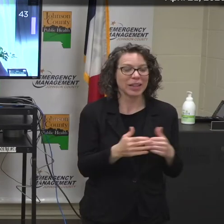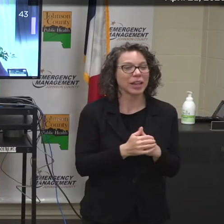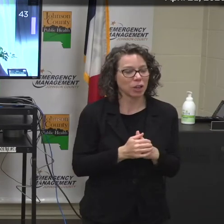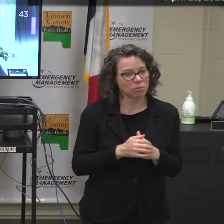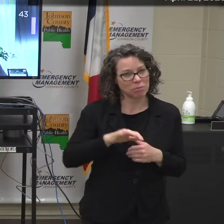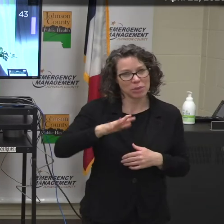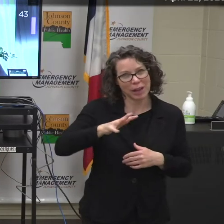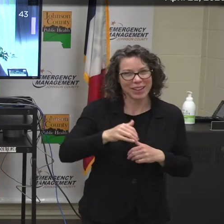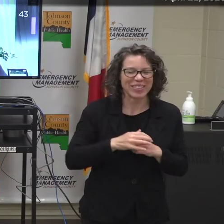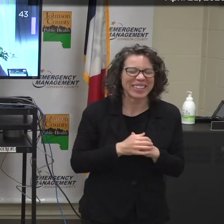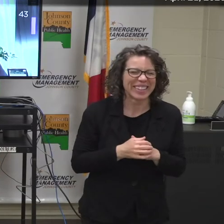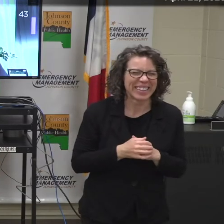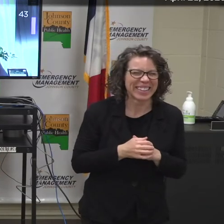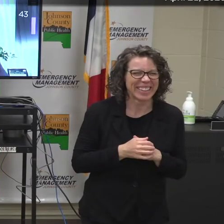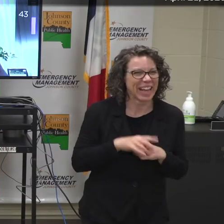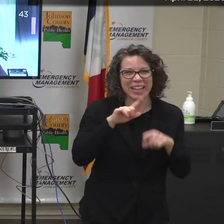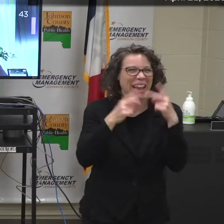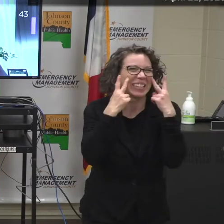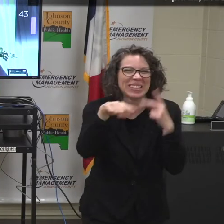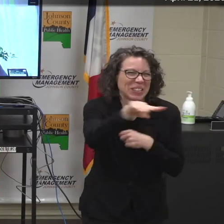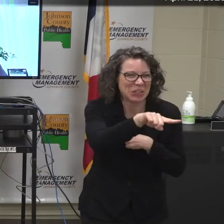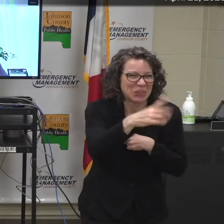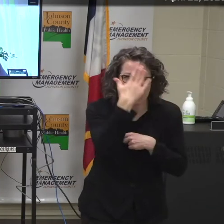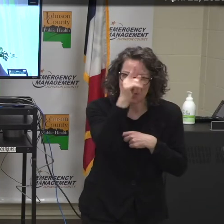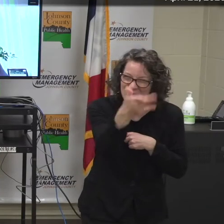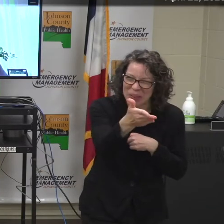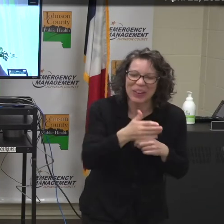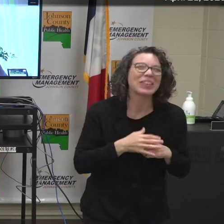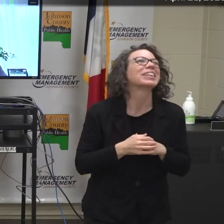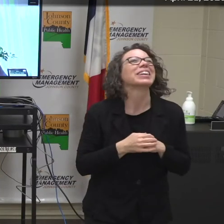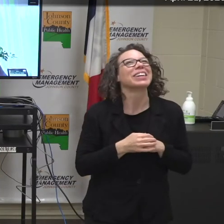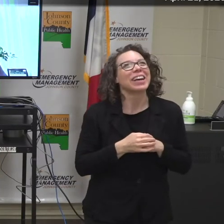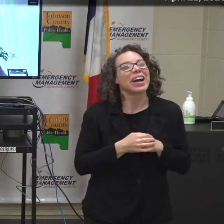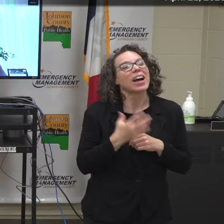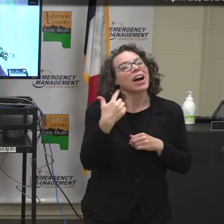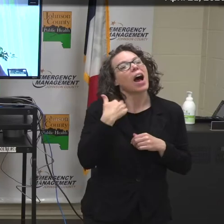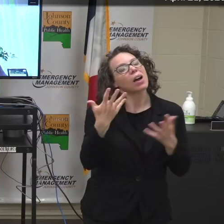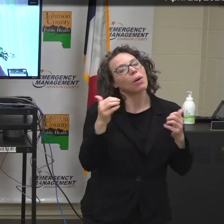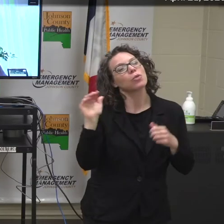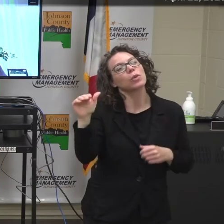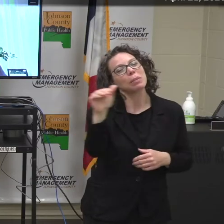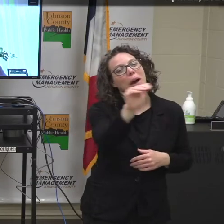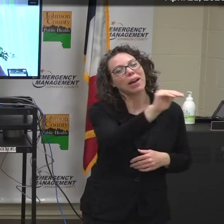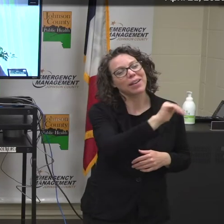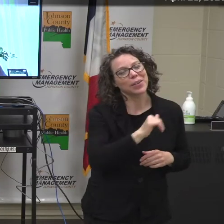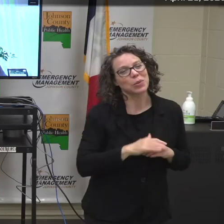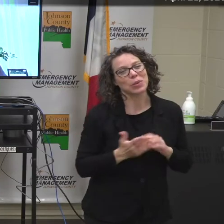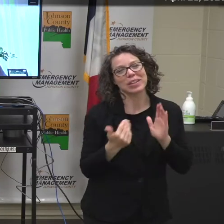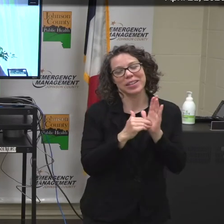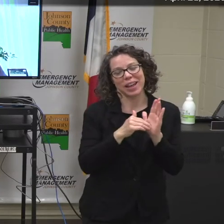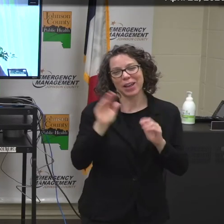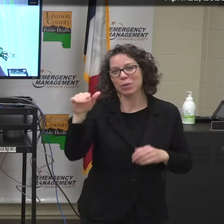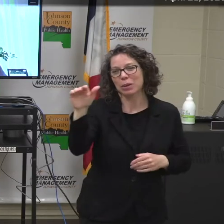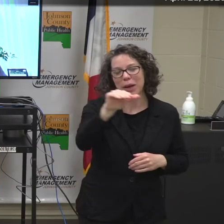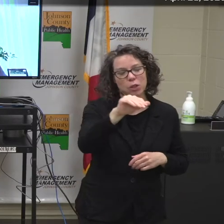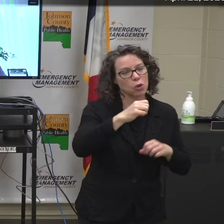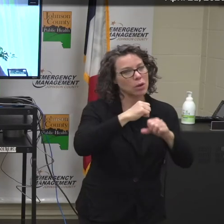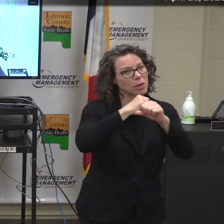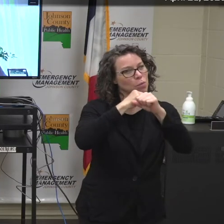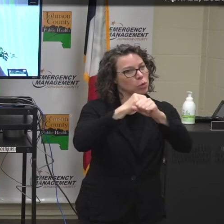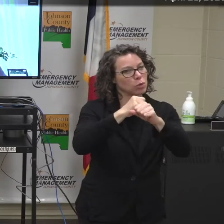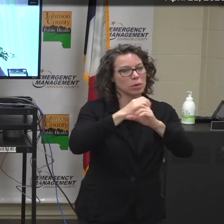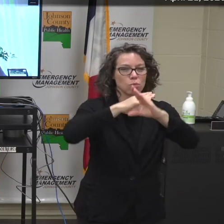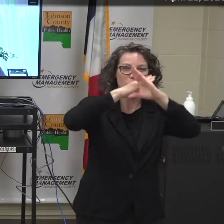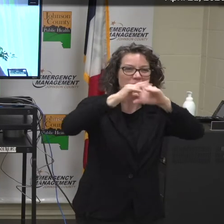kind of. I can't see you, but I know you're out there. I just want to remind everybody again that prevention is critical,